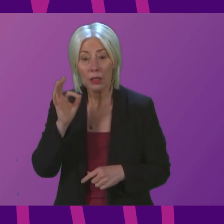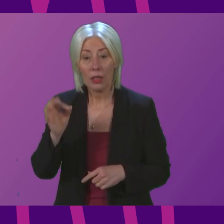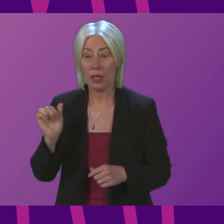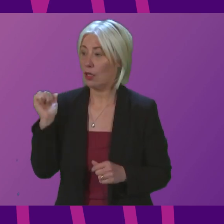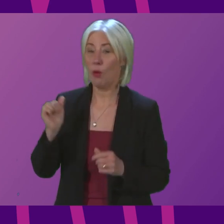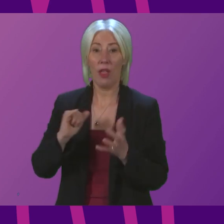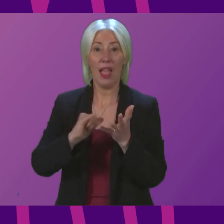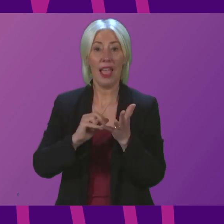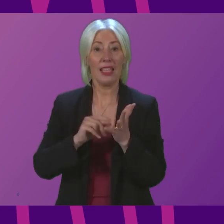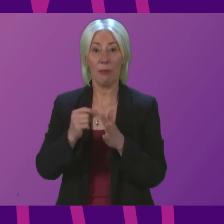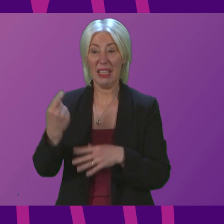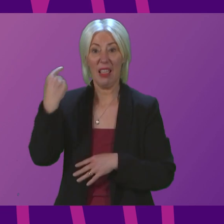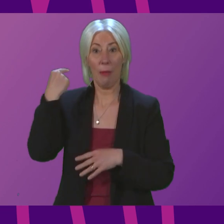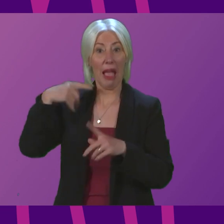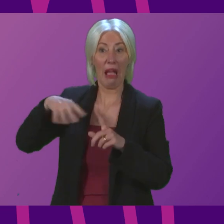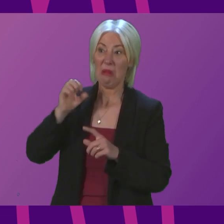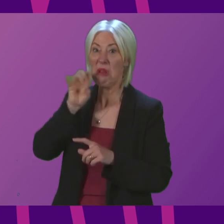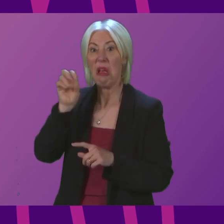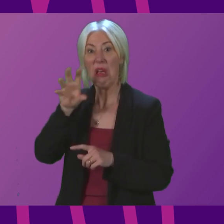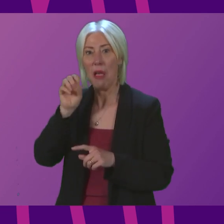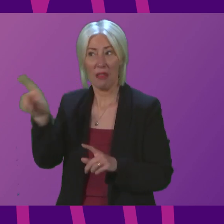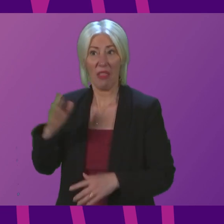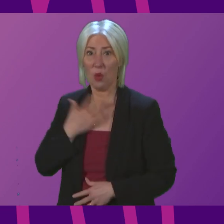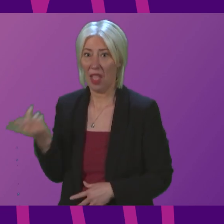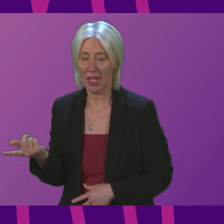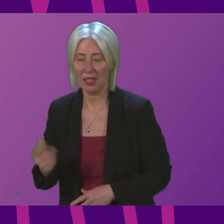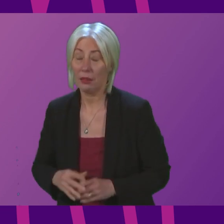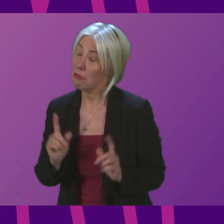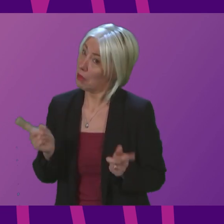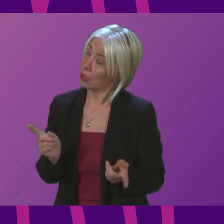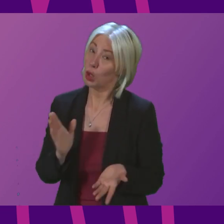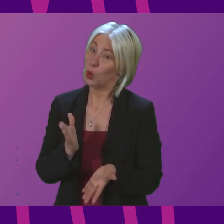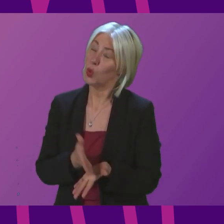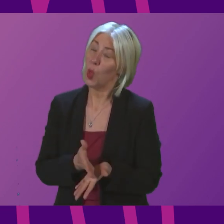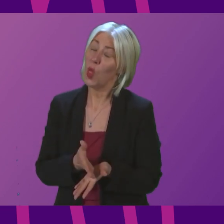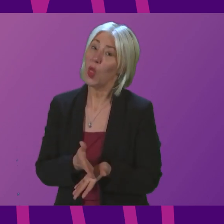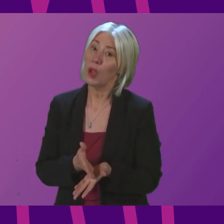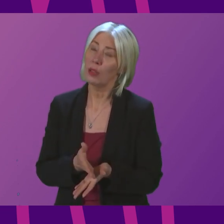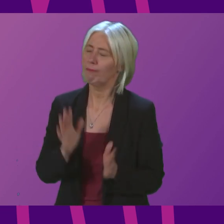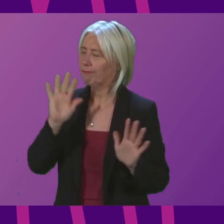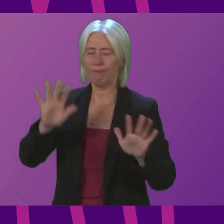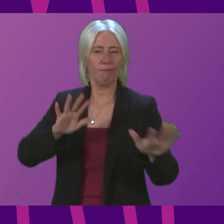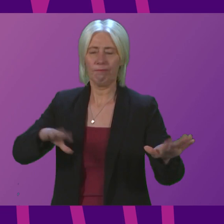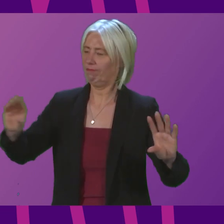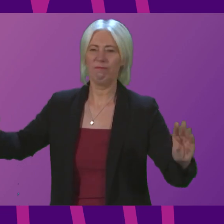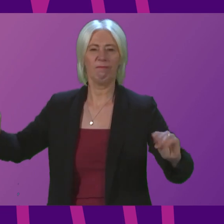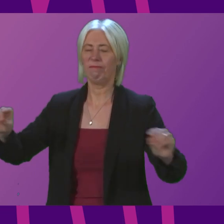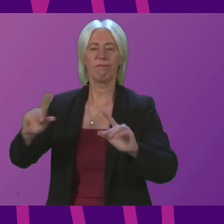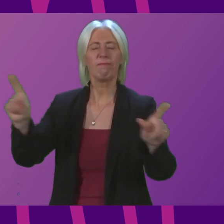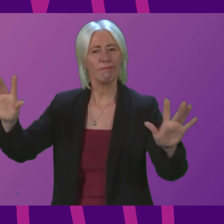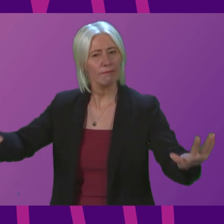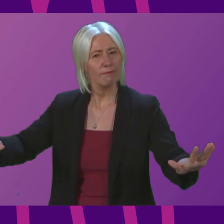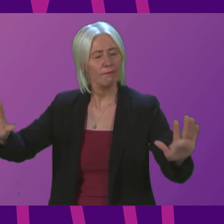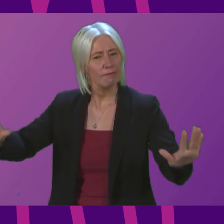S&P backbenchers don't seem to like this, but the truth is, imagine. Sorry, Members, Members,